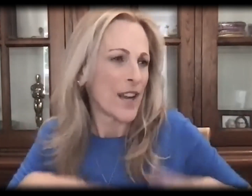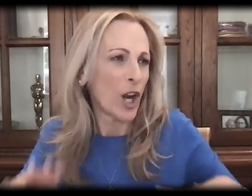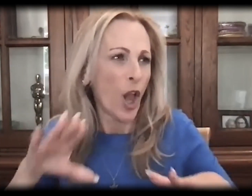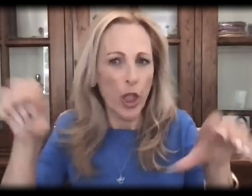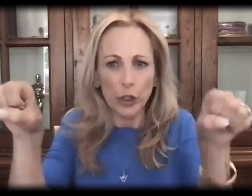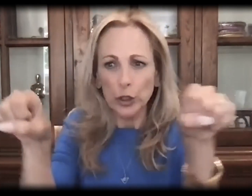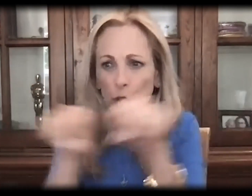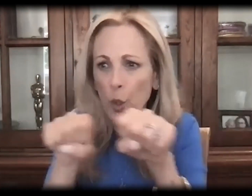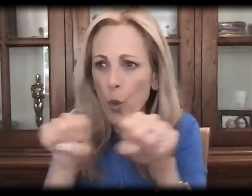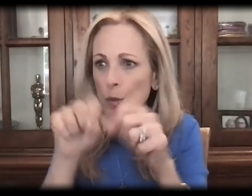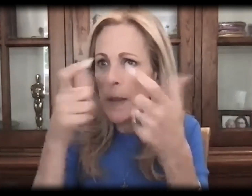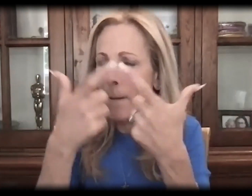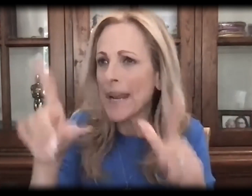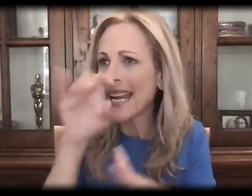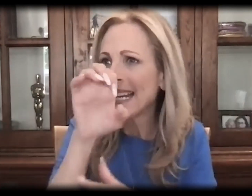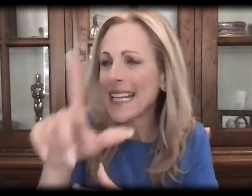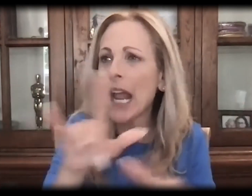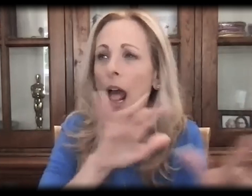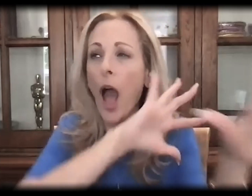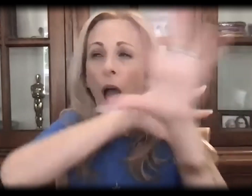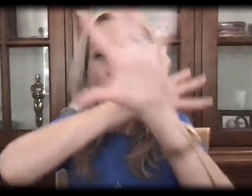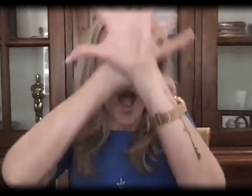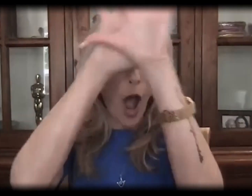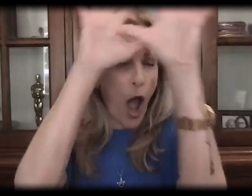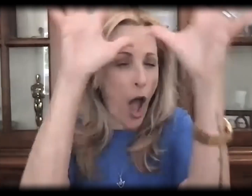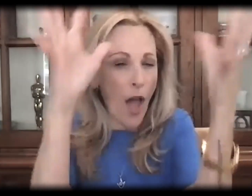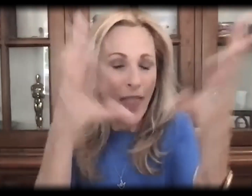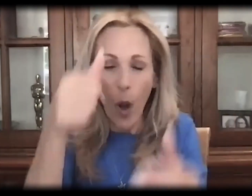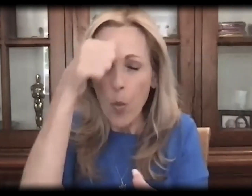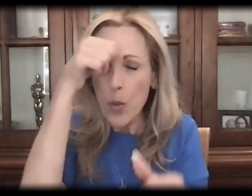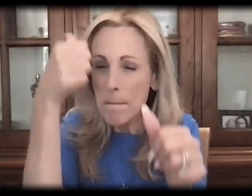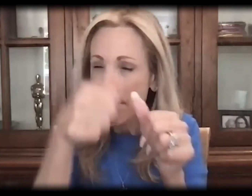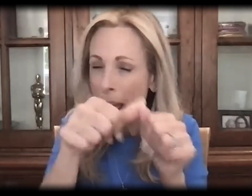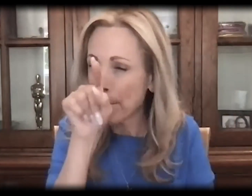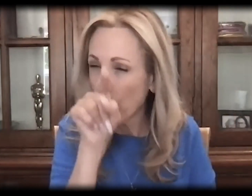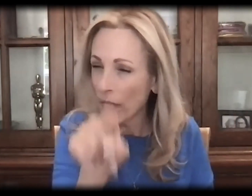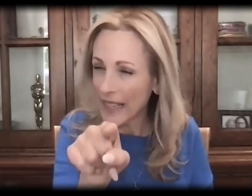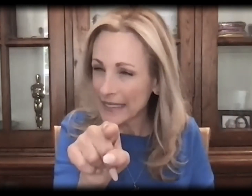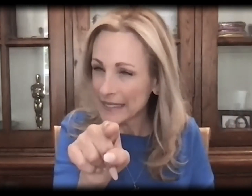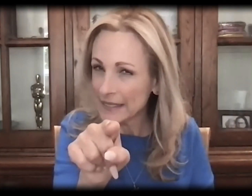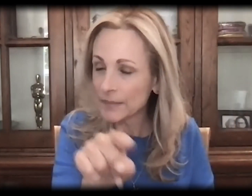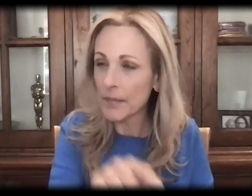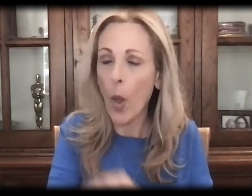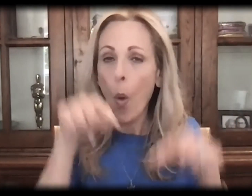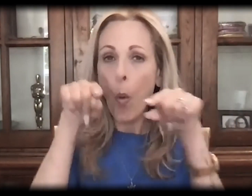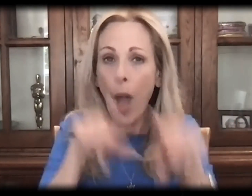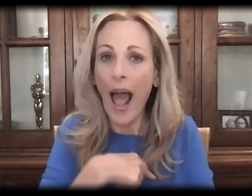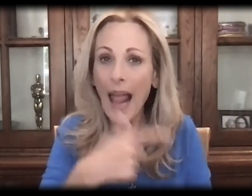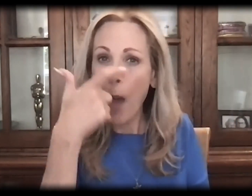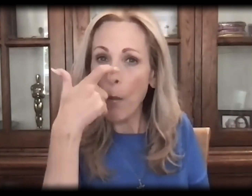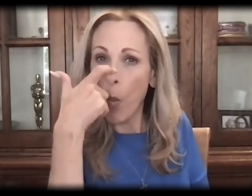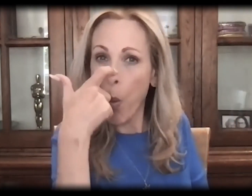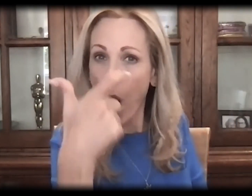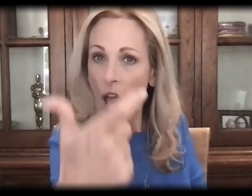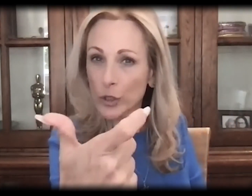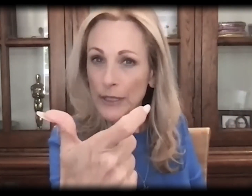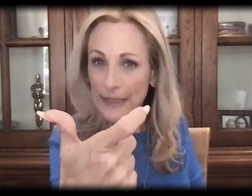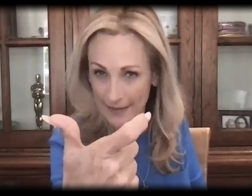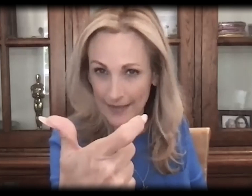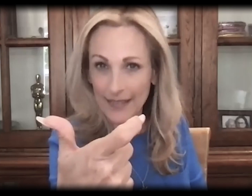dog, and the shoes, and the outfit. It was such a big deal, and I remember this very point. While I watched